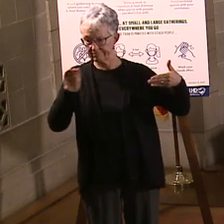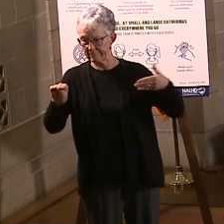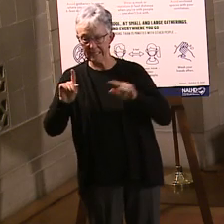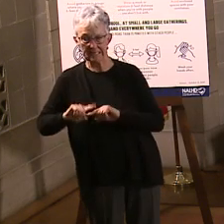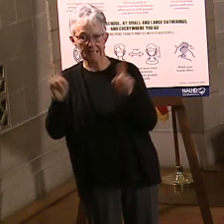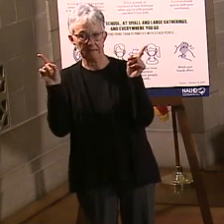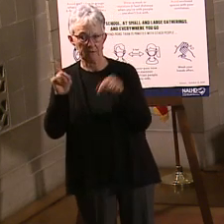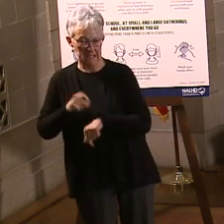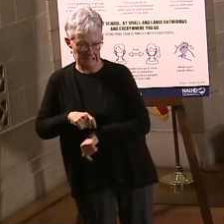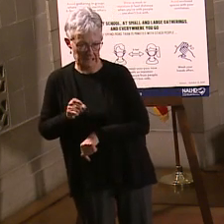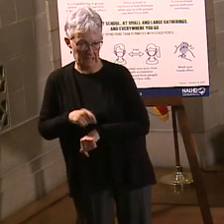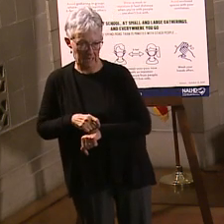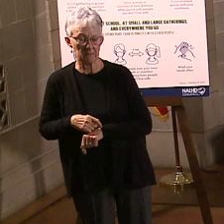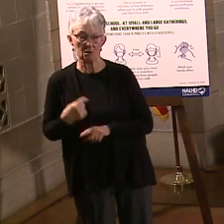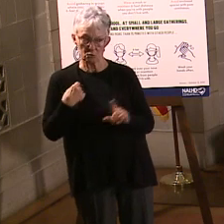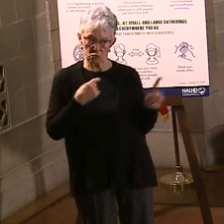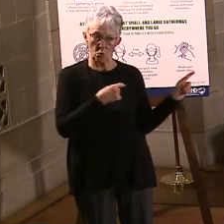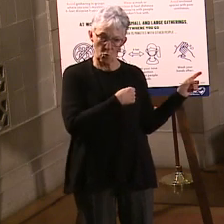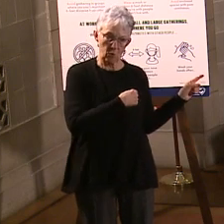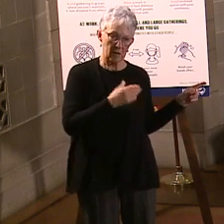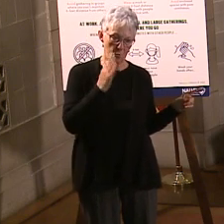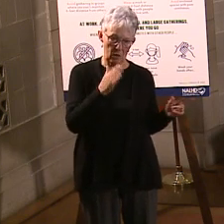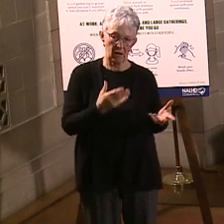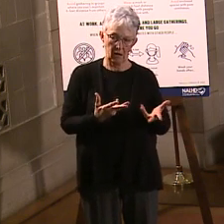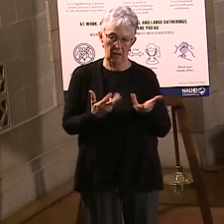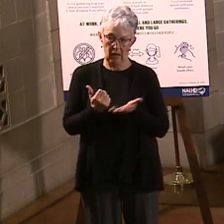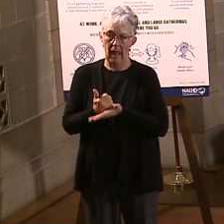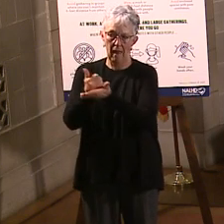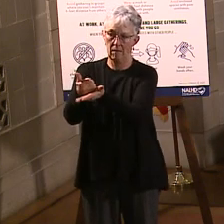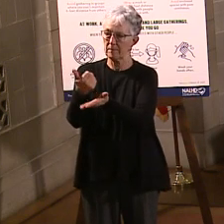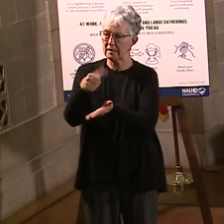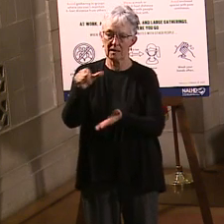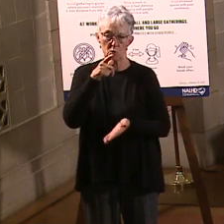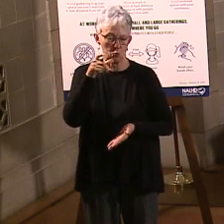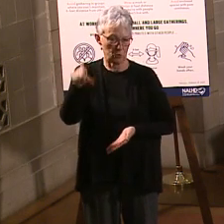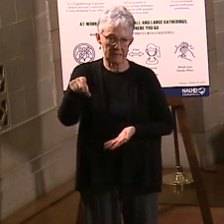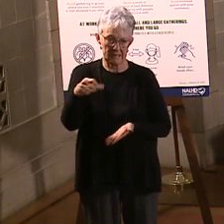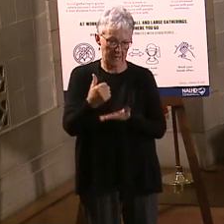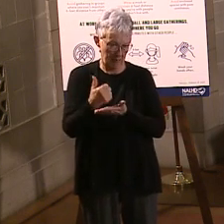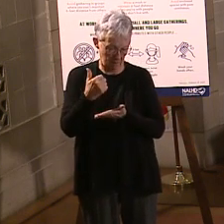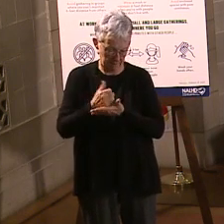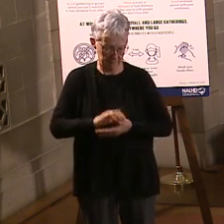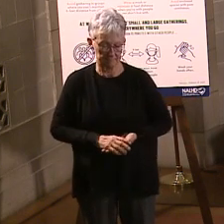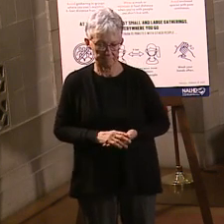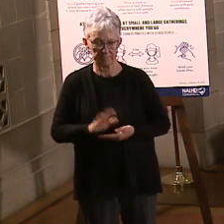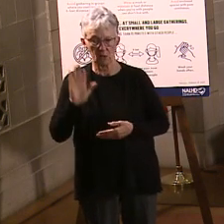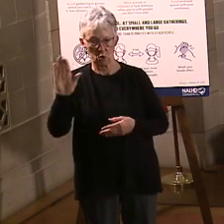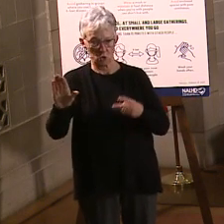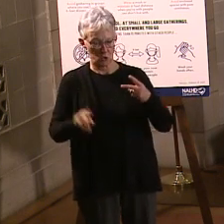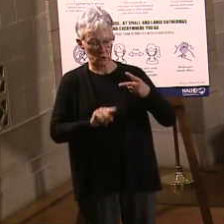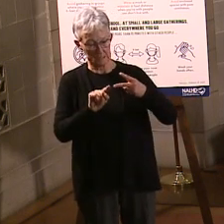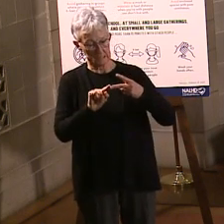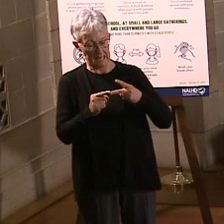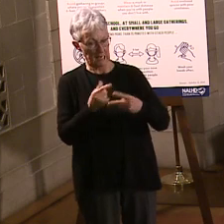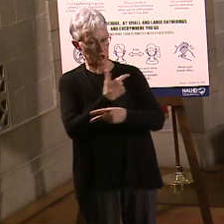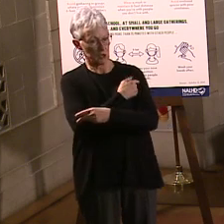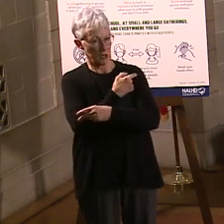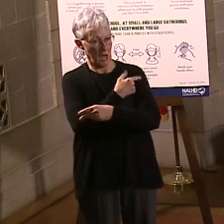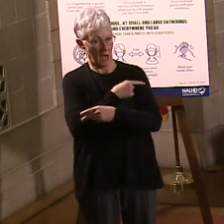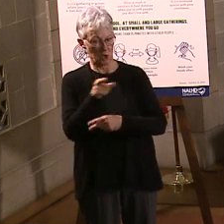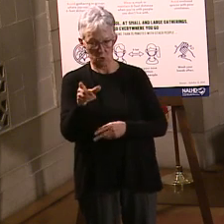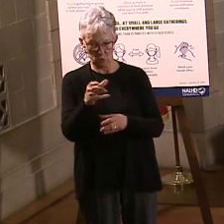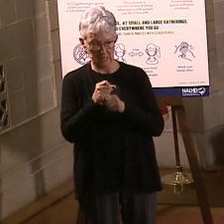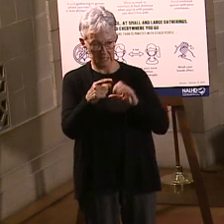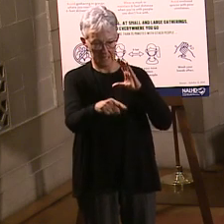kind of holding your hand all the way through just to help, because this is so important. When you get to your second dose, that whole cycle repeats. You know, you get your